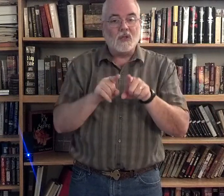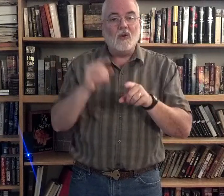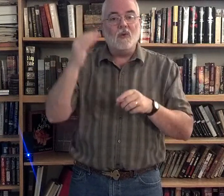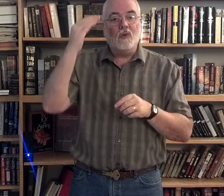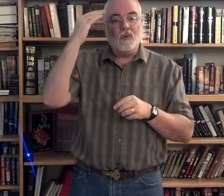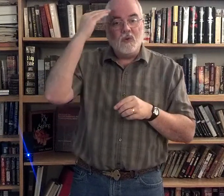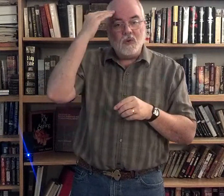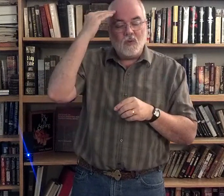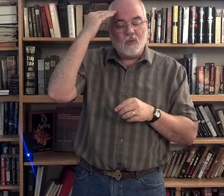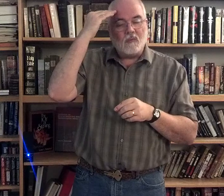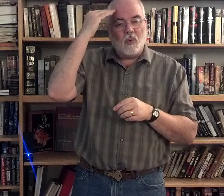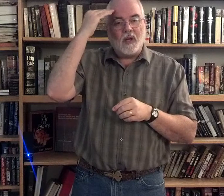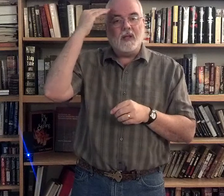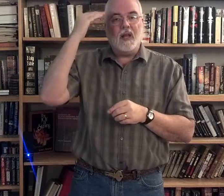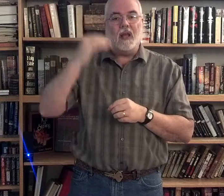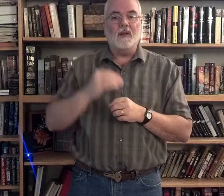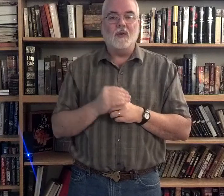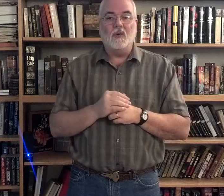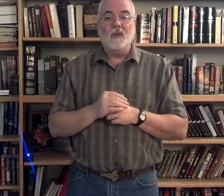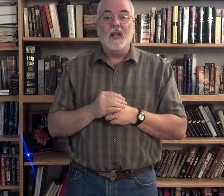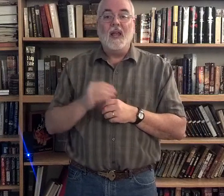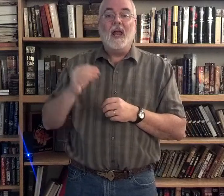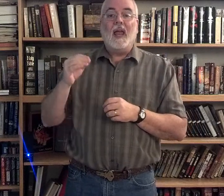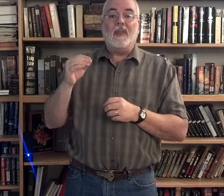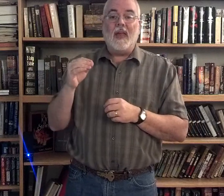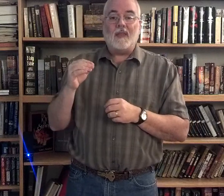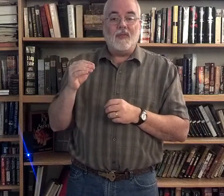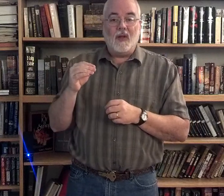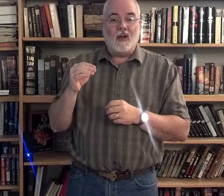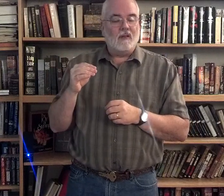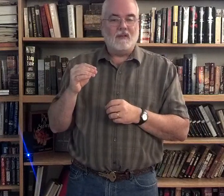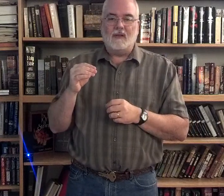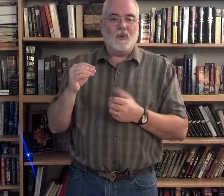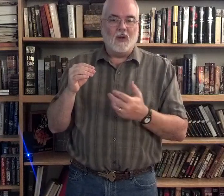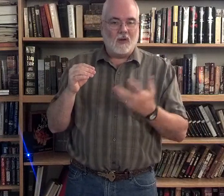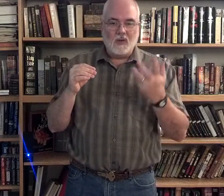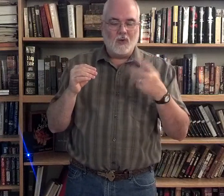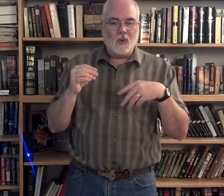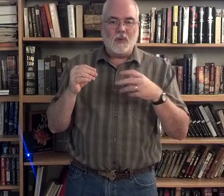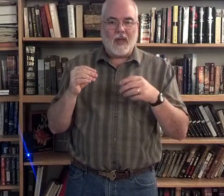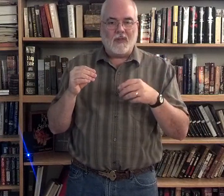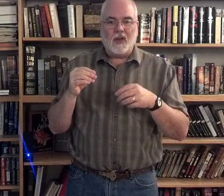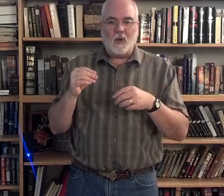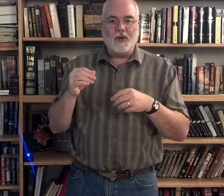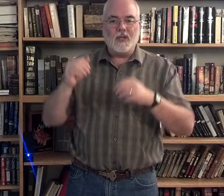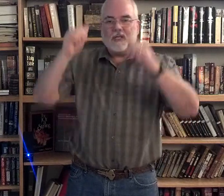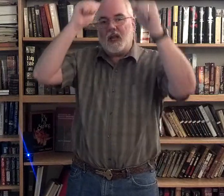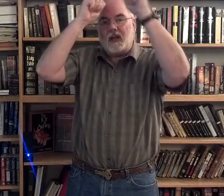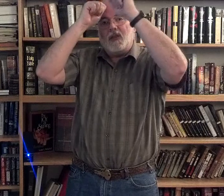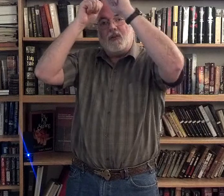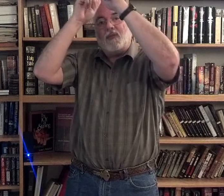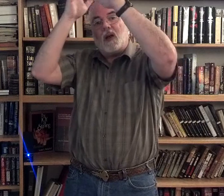knew, pointing the head, knew, that the, and we only do that the, we just say, the Father,